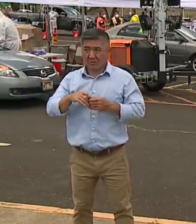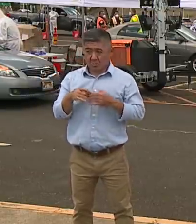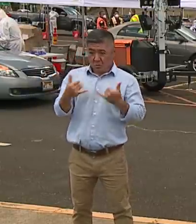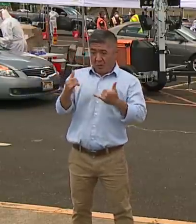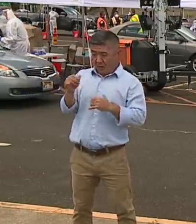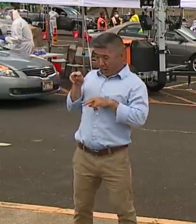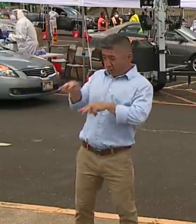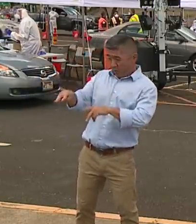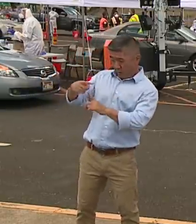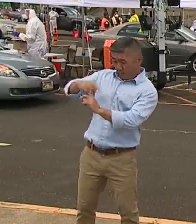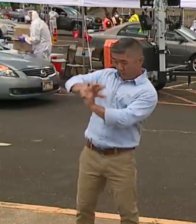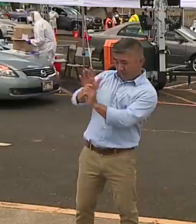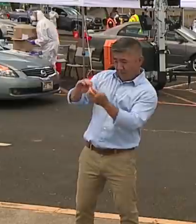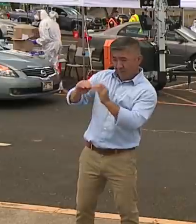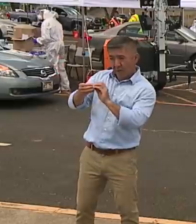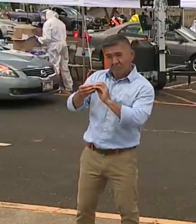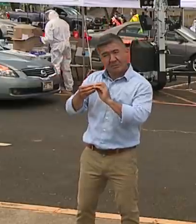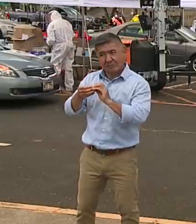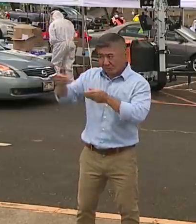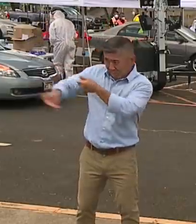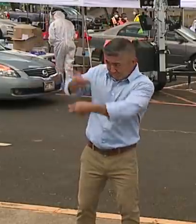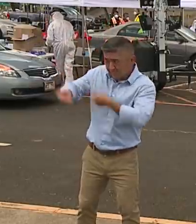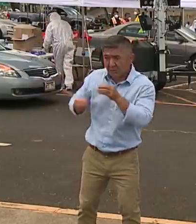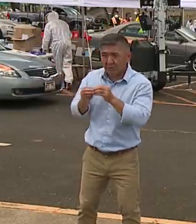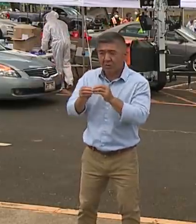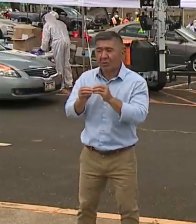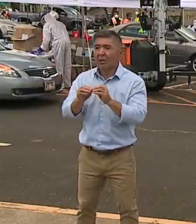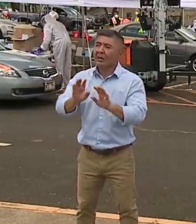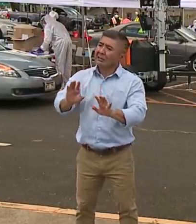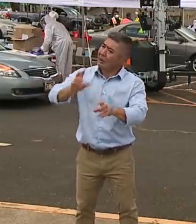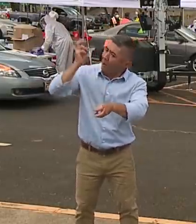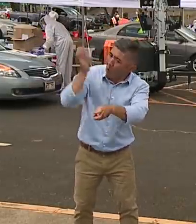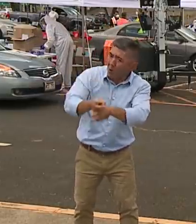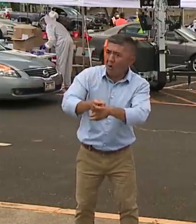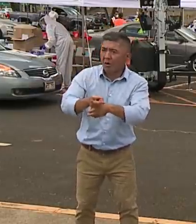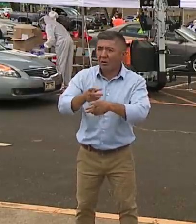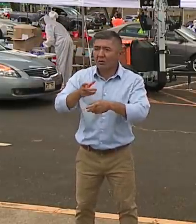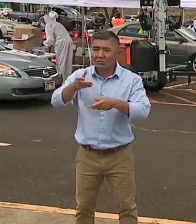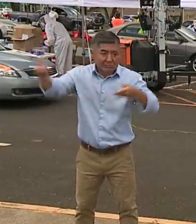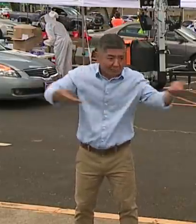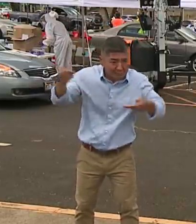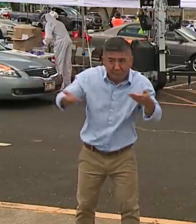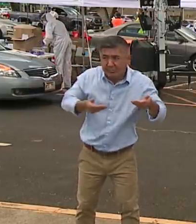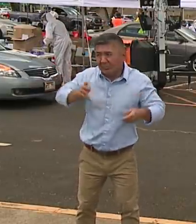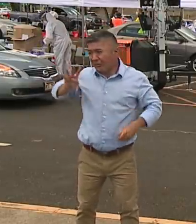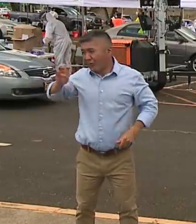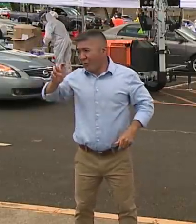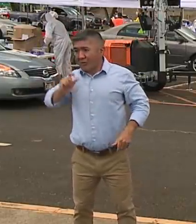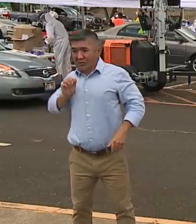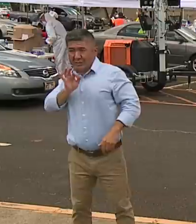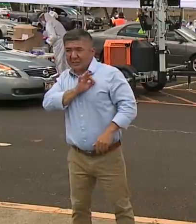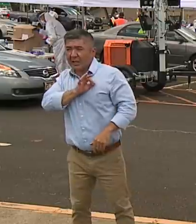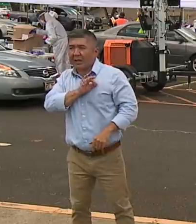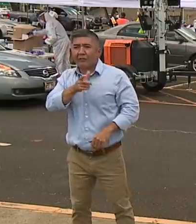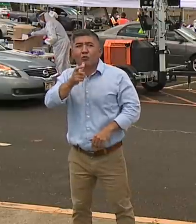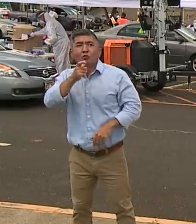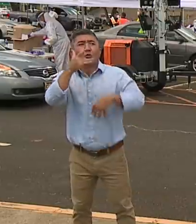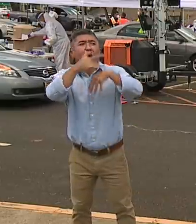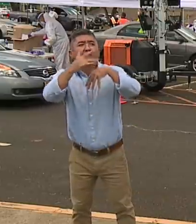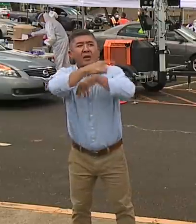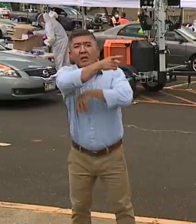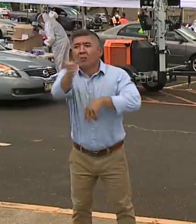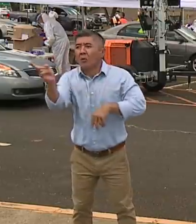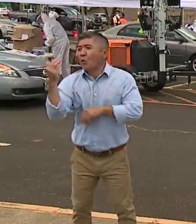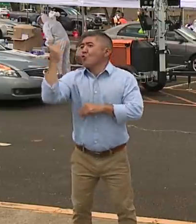have right now. And unfortunately, that's difficult to get because you don't have a large pool of people out there